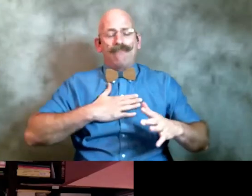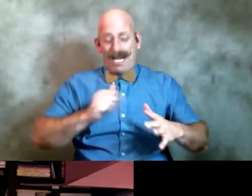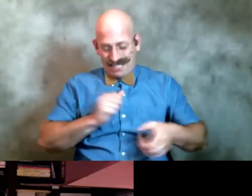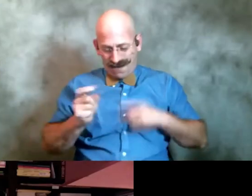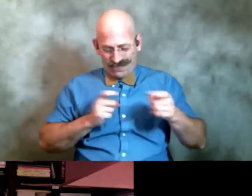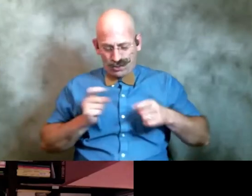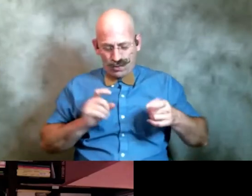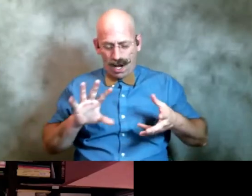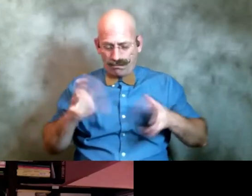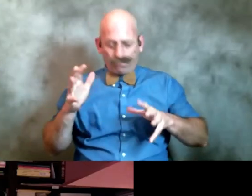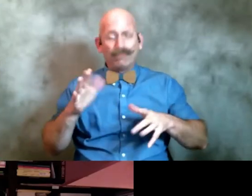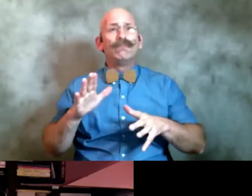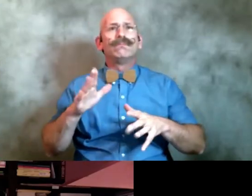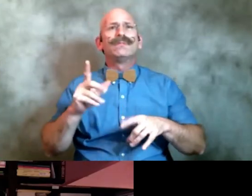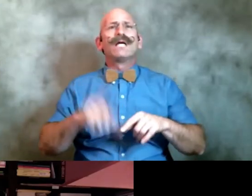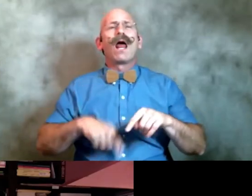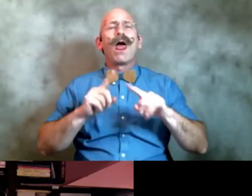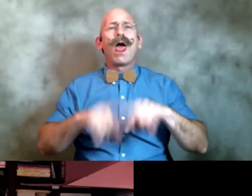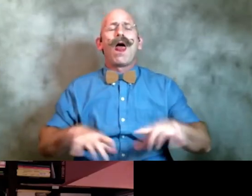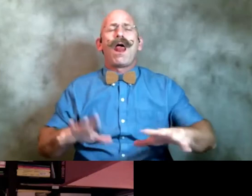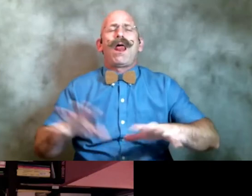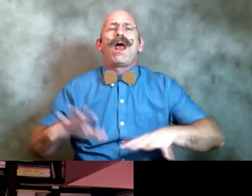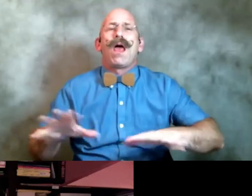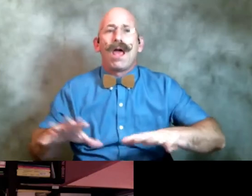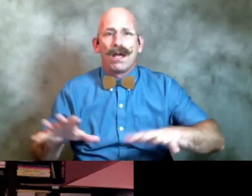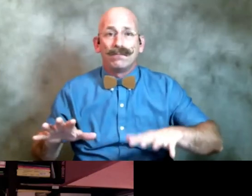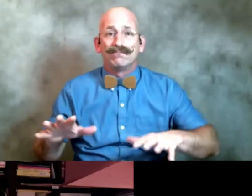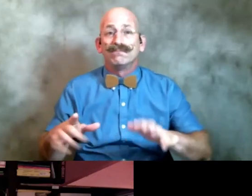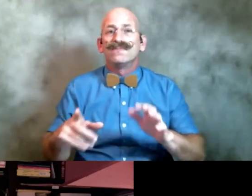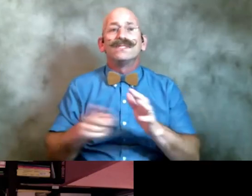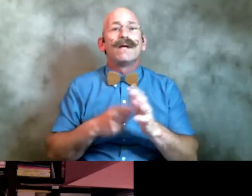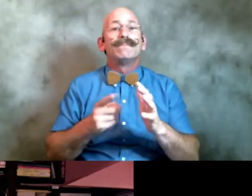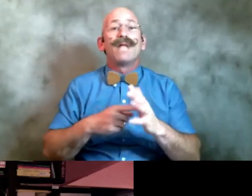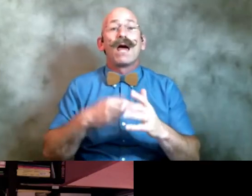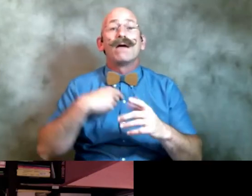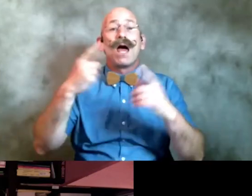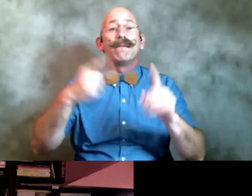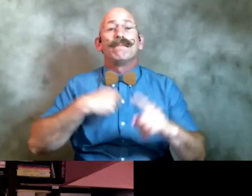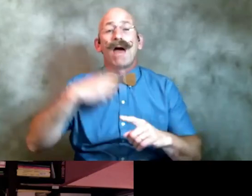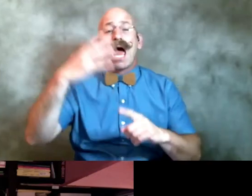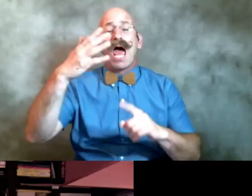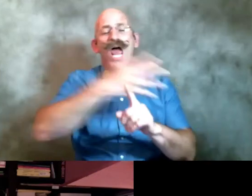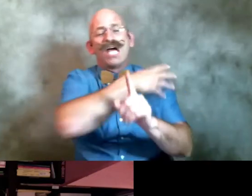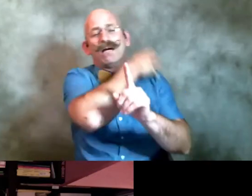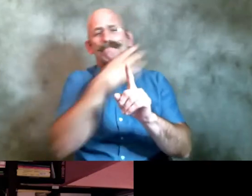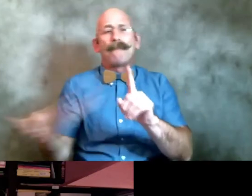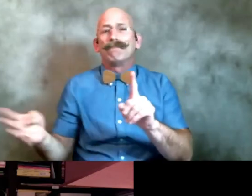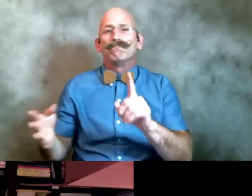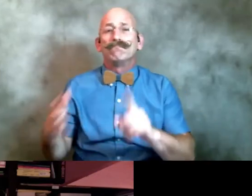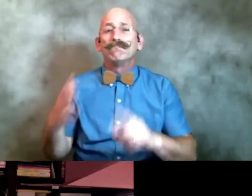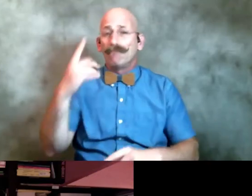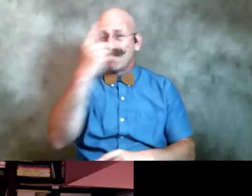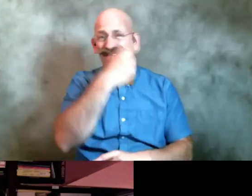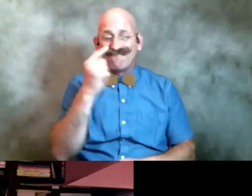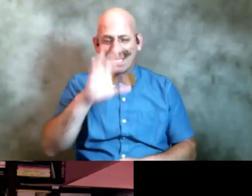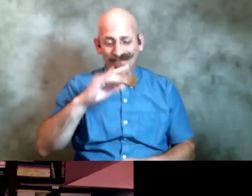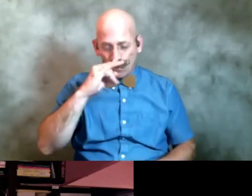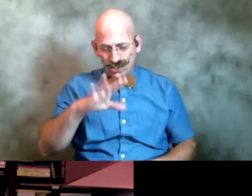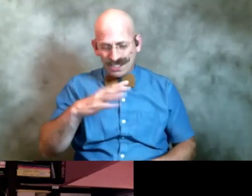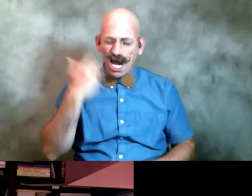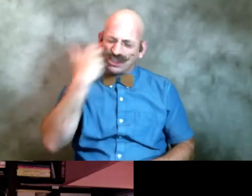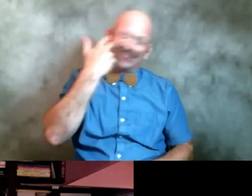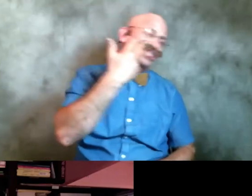-control sometimes your four red finger marks linger on the face of your child